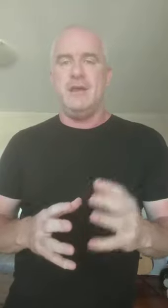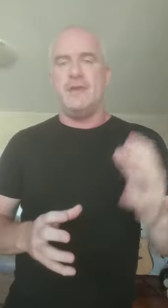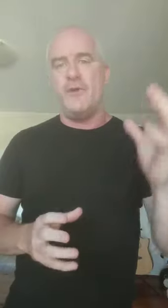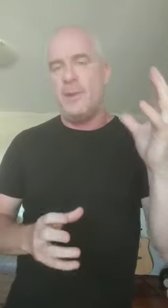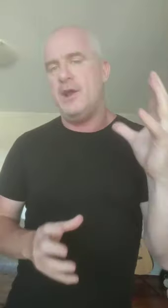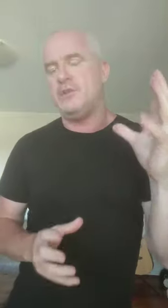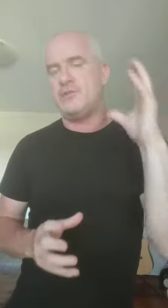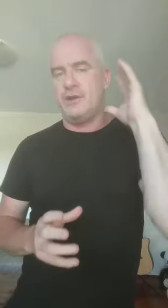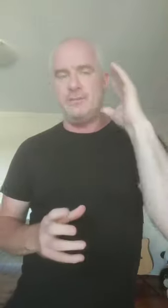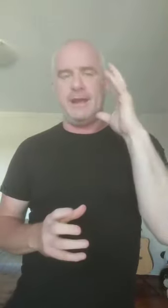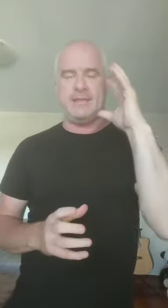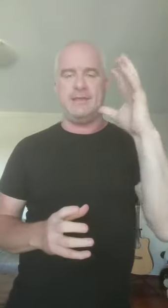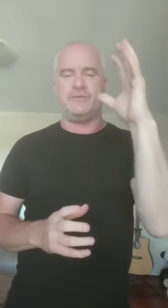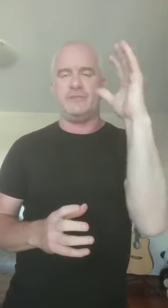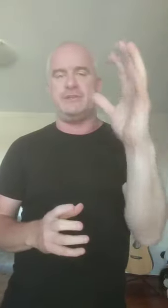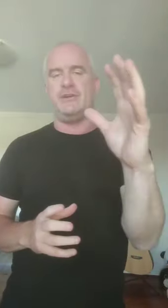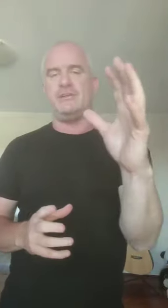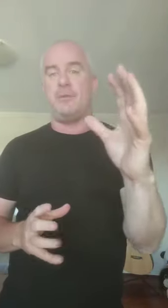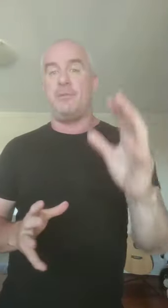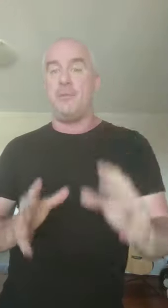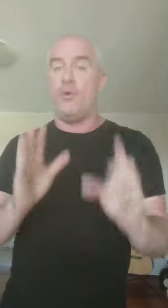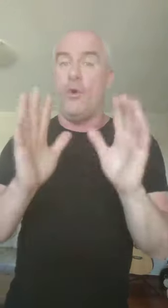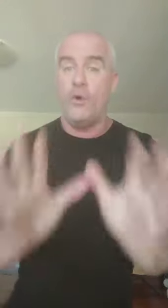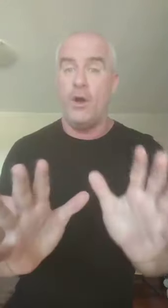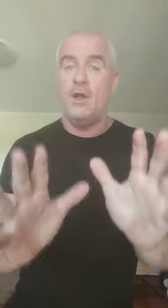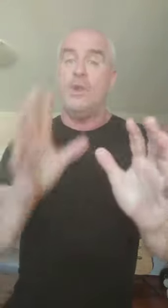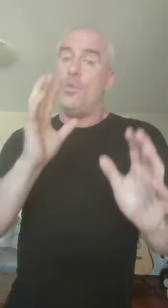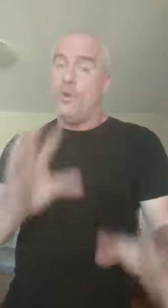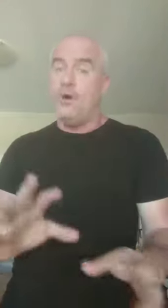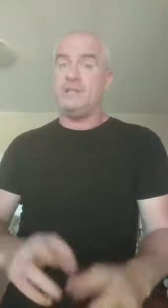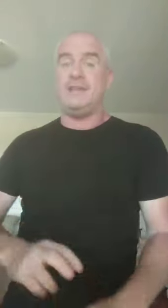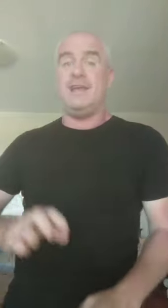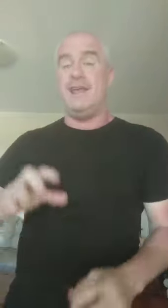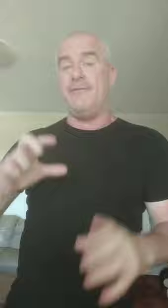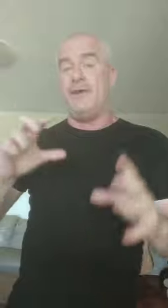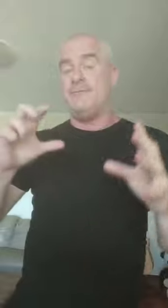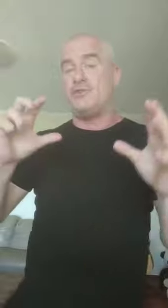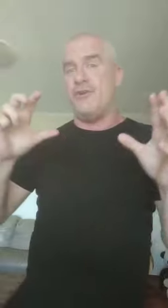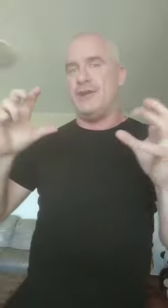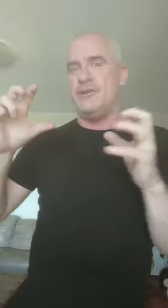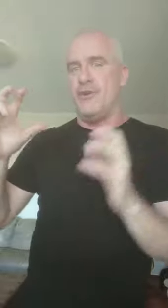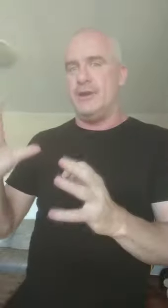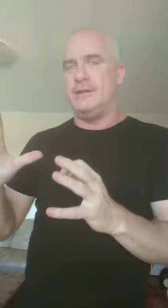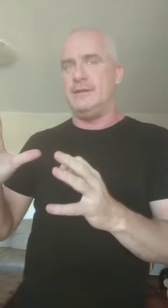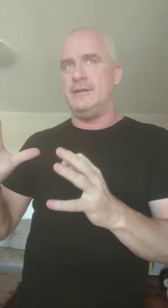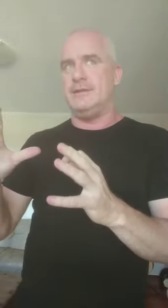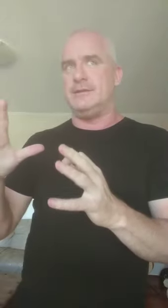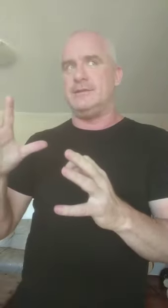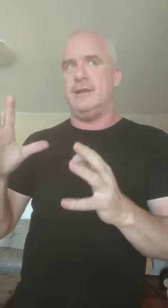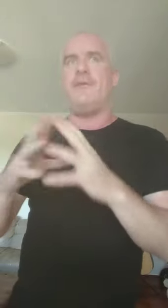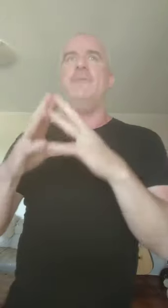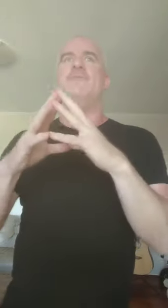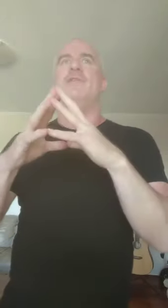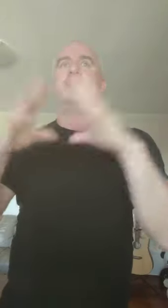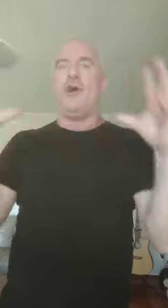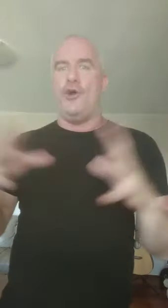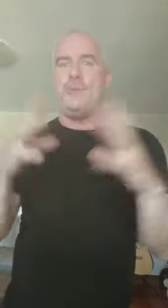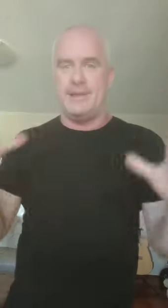If I'm only trying to make things for a certain type of people, or worse, if I'm trying not, if I'm really hoping